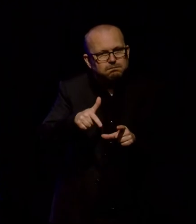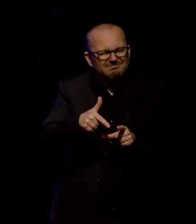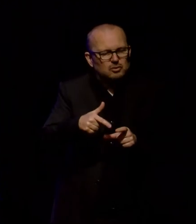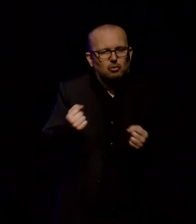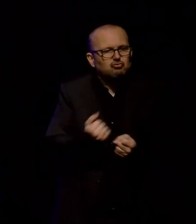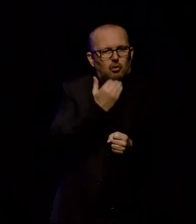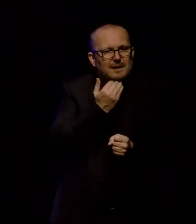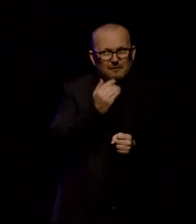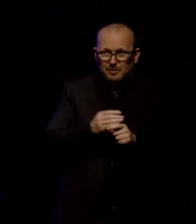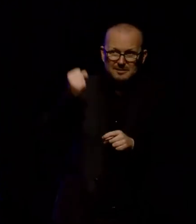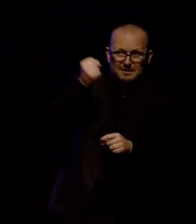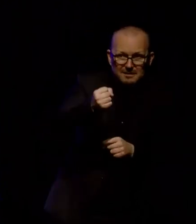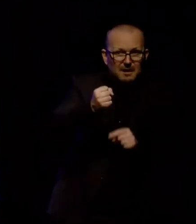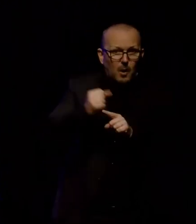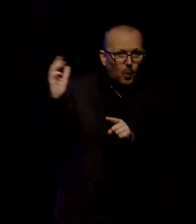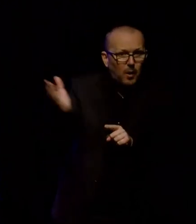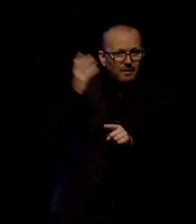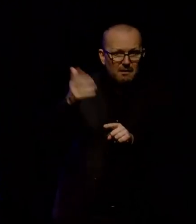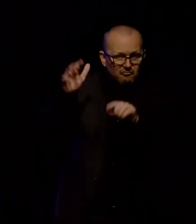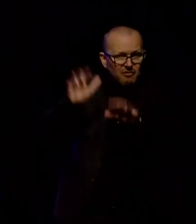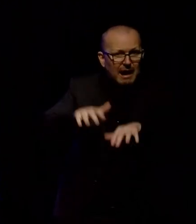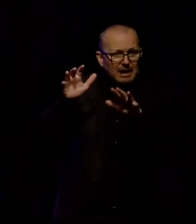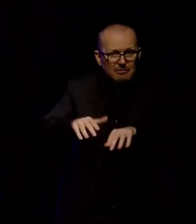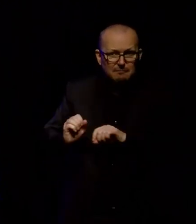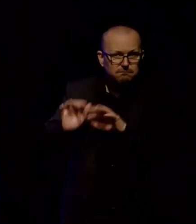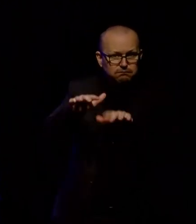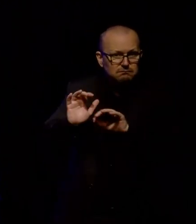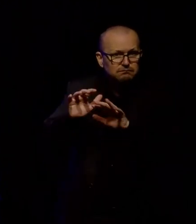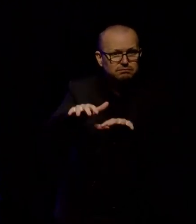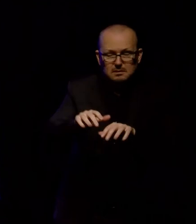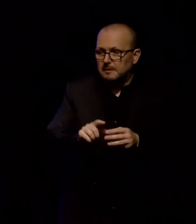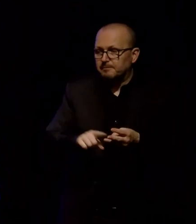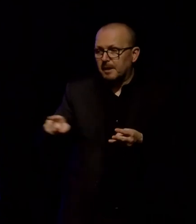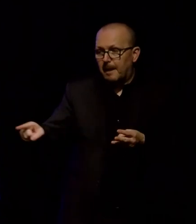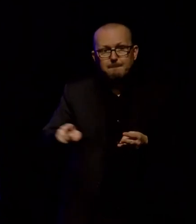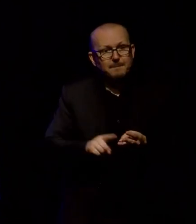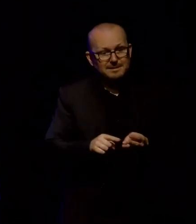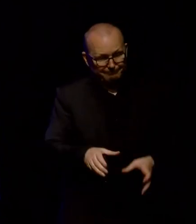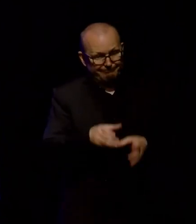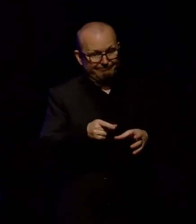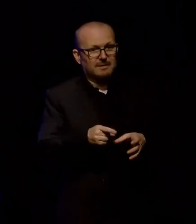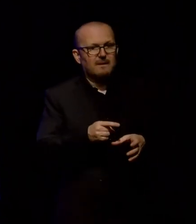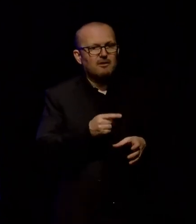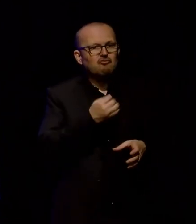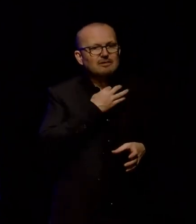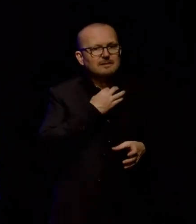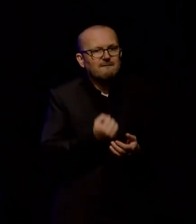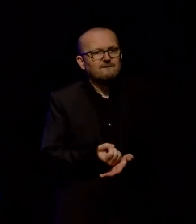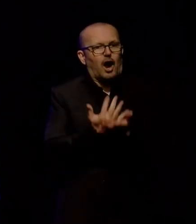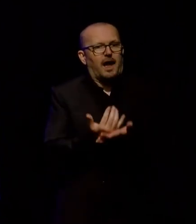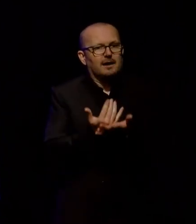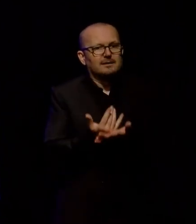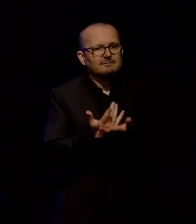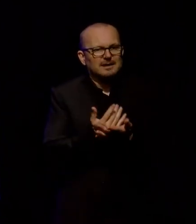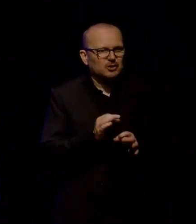conditions, seawater, etc. Finally, the 3D printer could catch on fire, which really wasn't ideal. As part of the investigation,